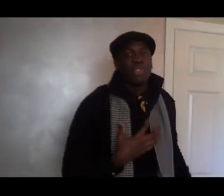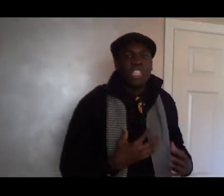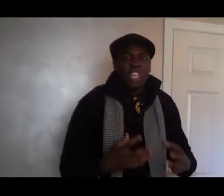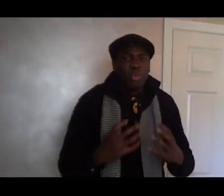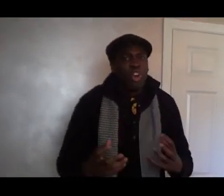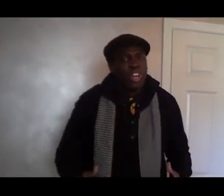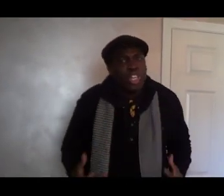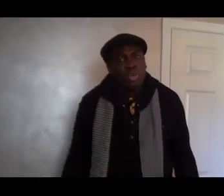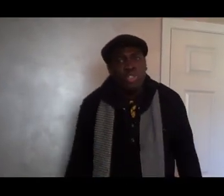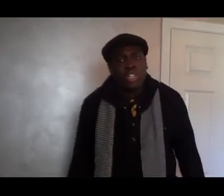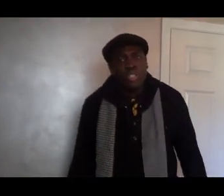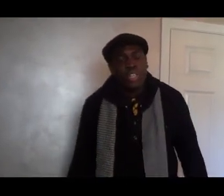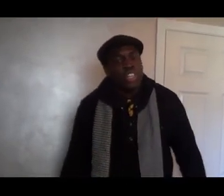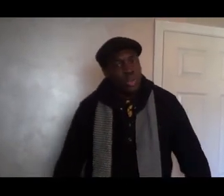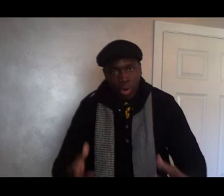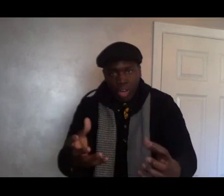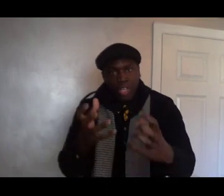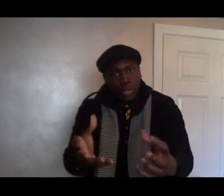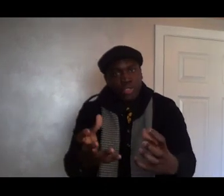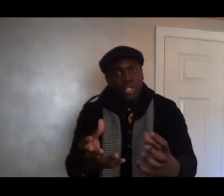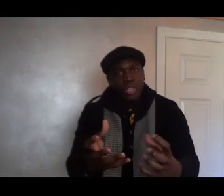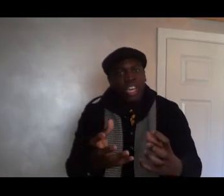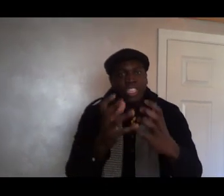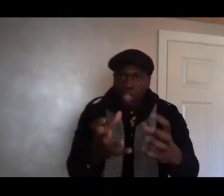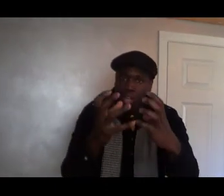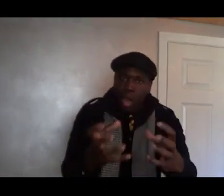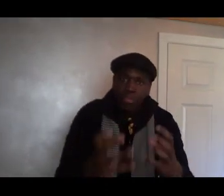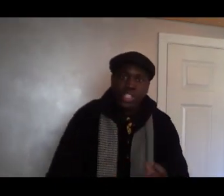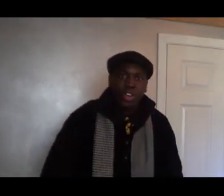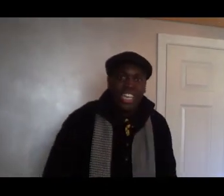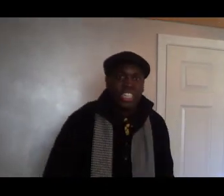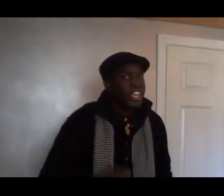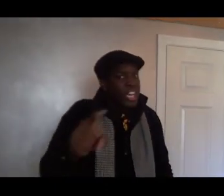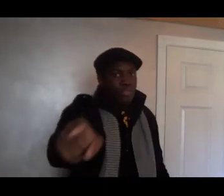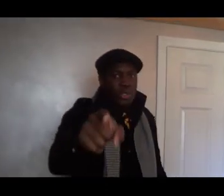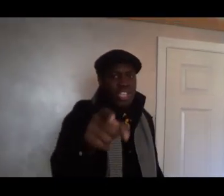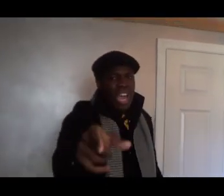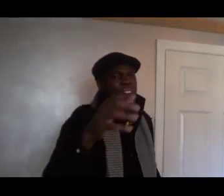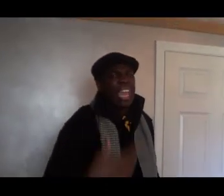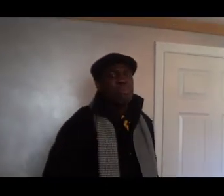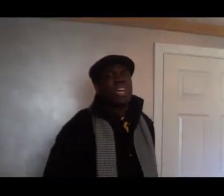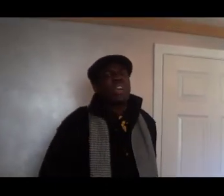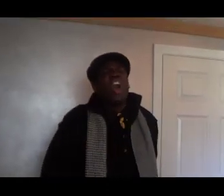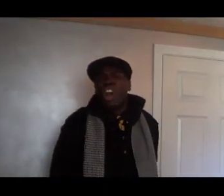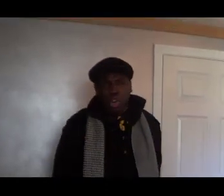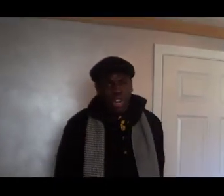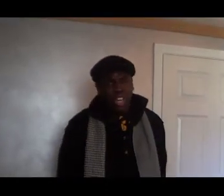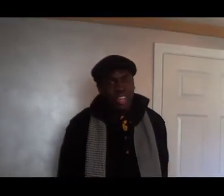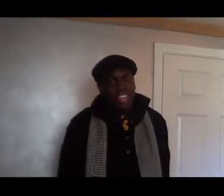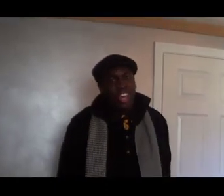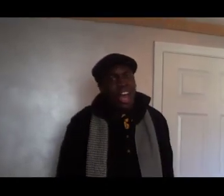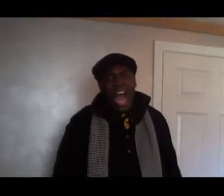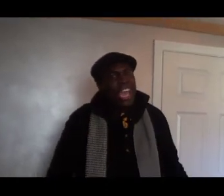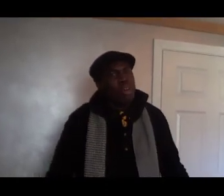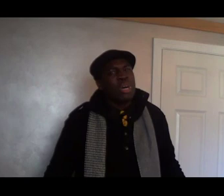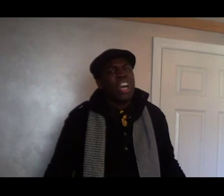you say you are a loser, you are a loser. It's the law of attraction. If you say, I am a conqueror, I am a